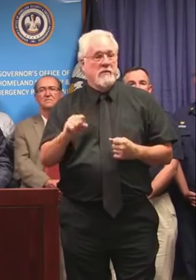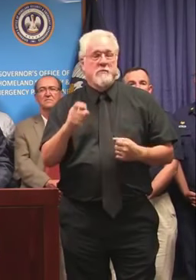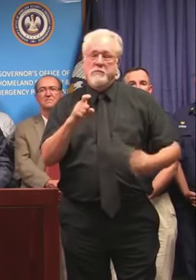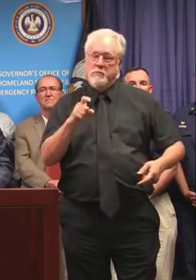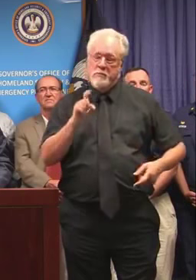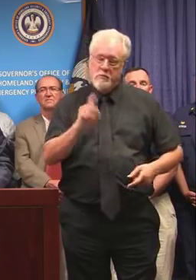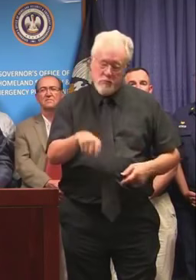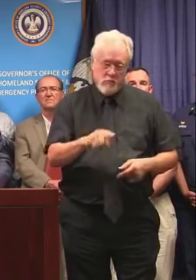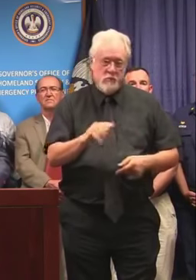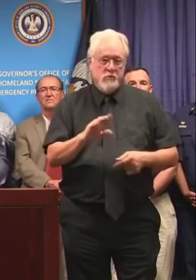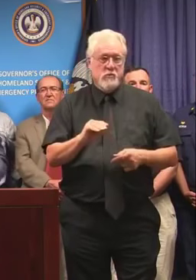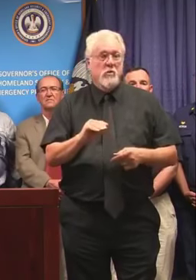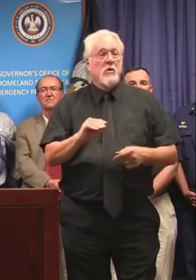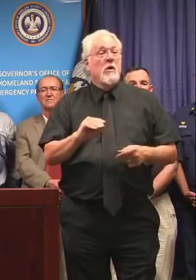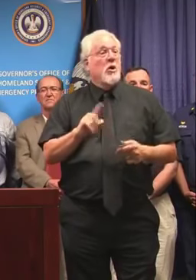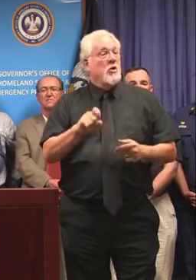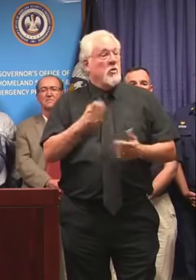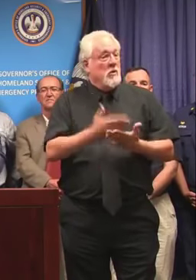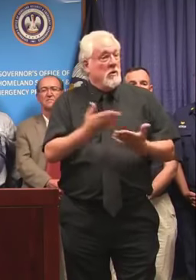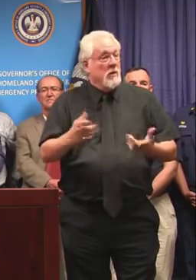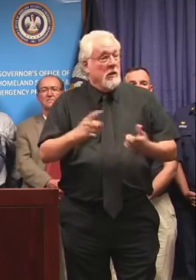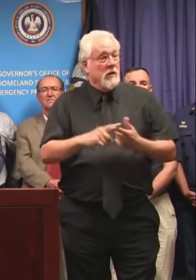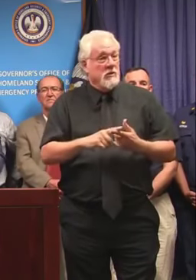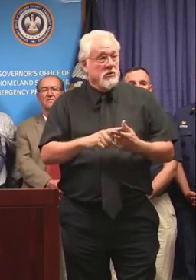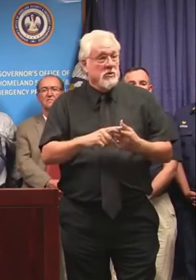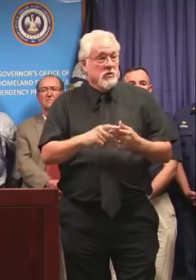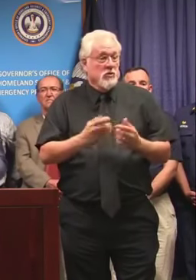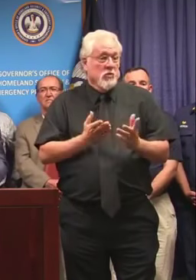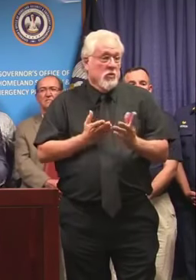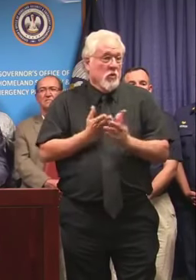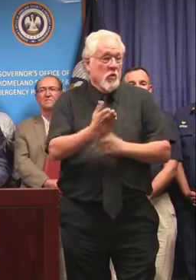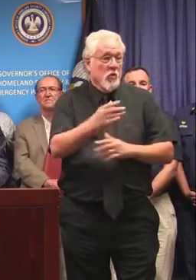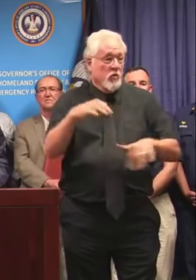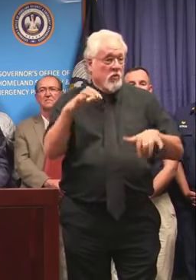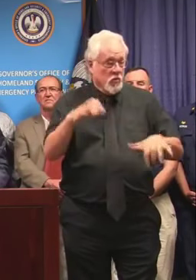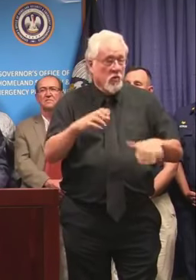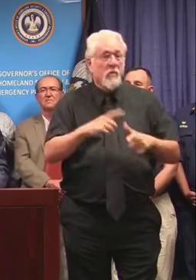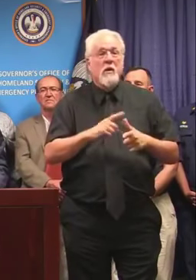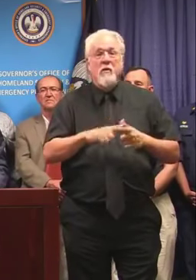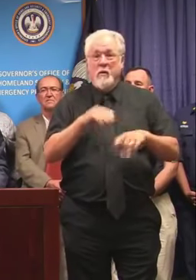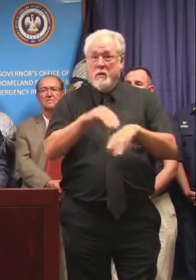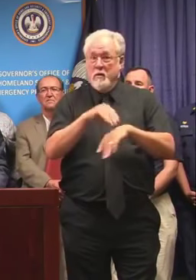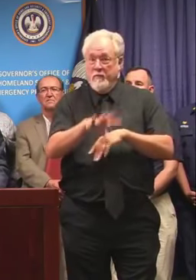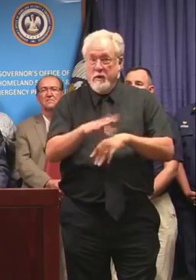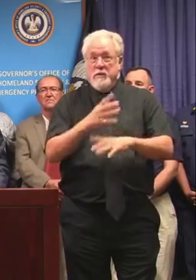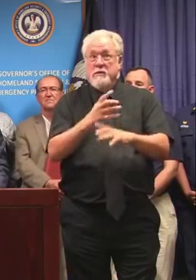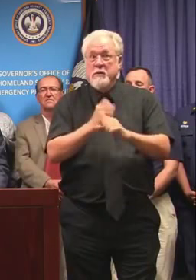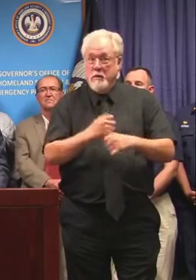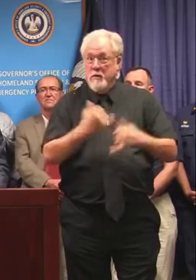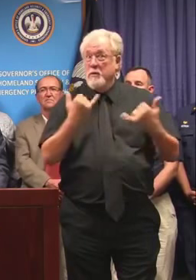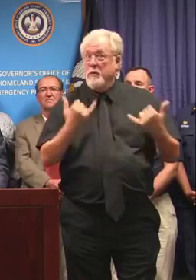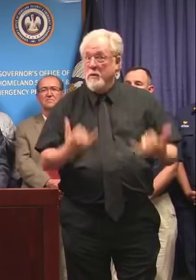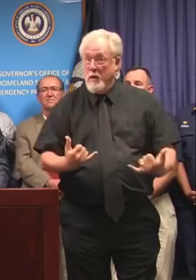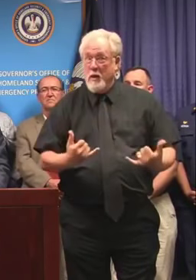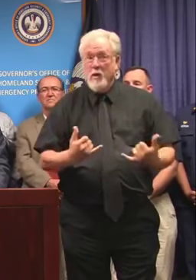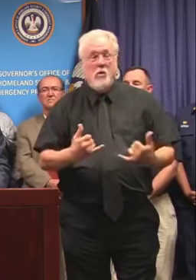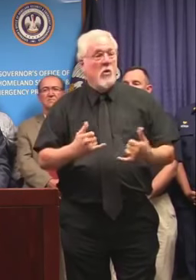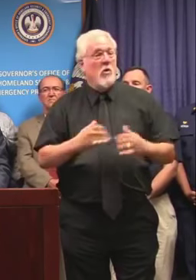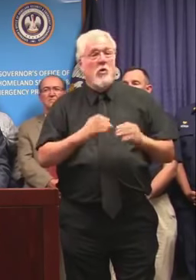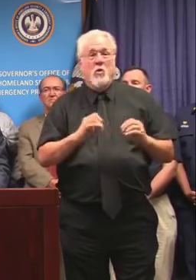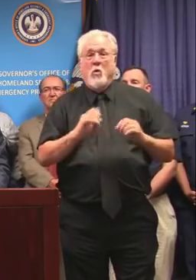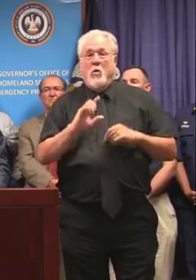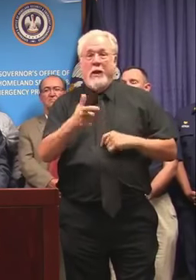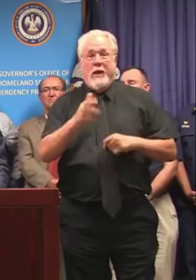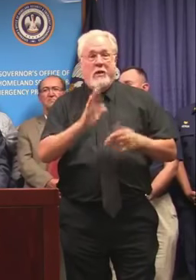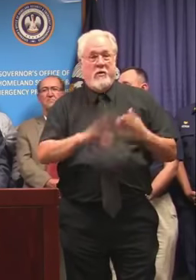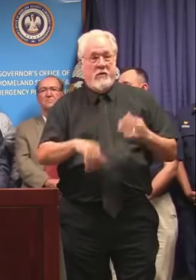so. If you need supplies in order to ride this storm out, then you are advised to get them now and certainly no later than